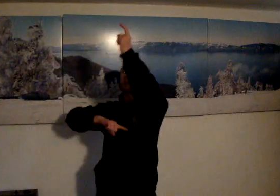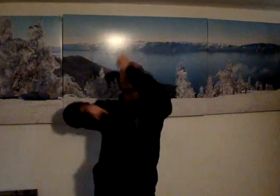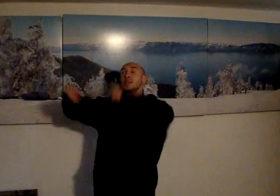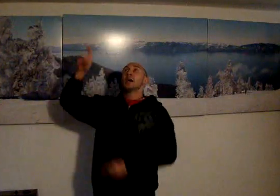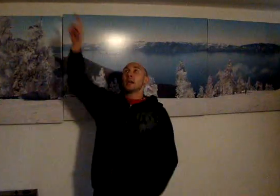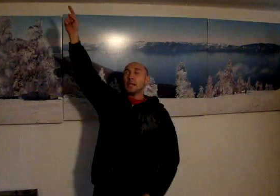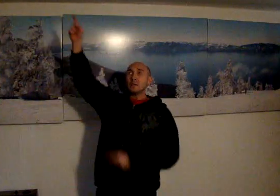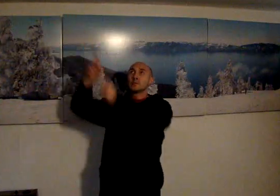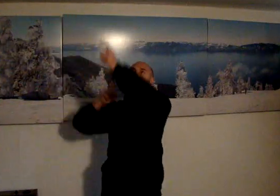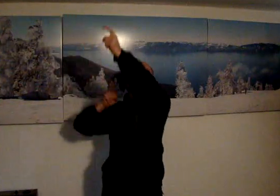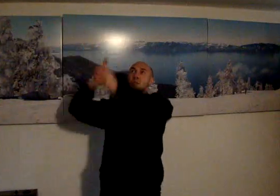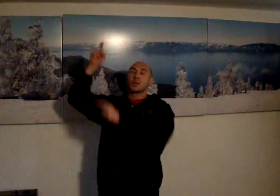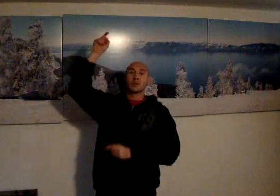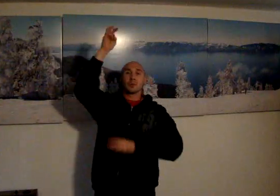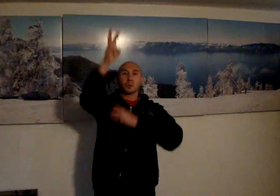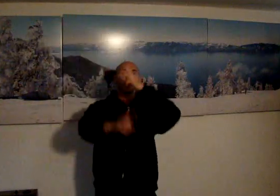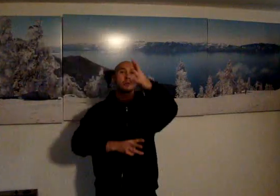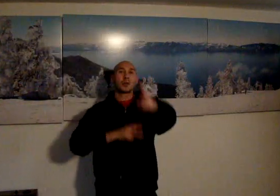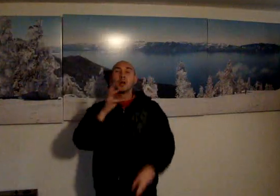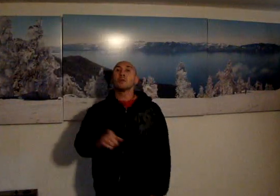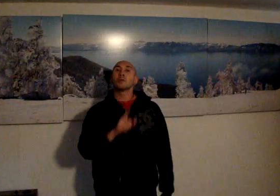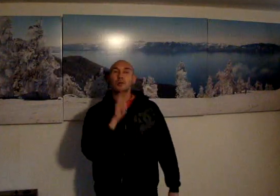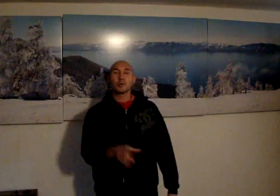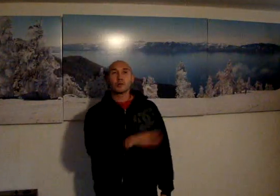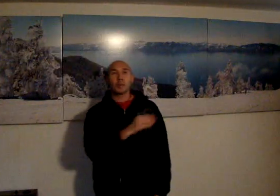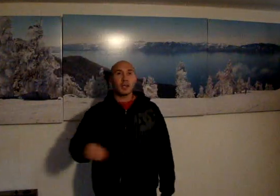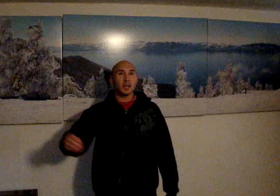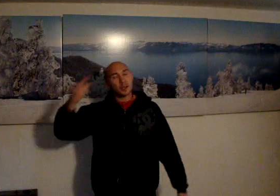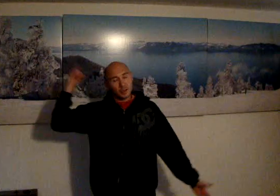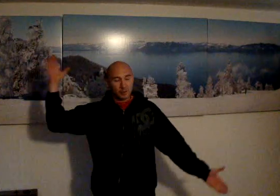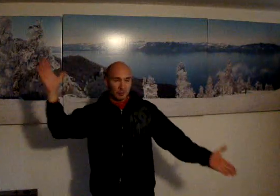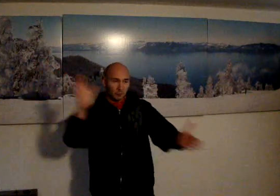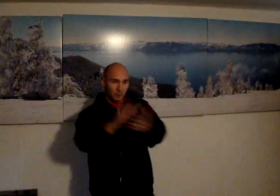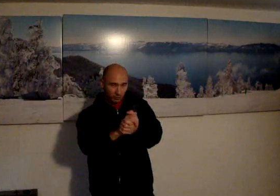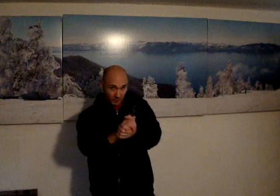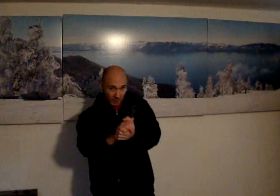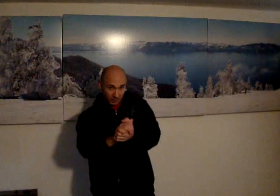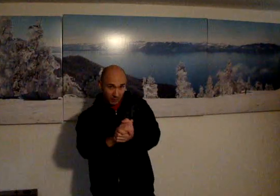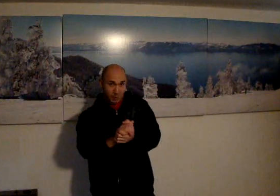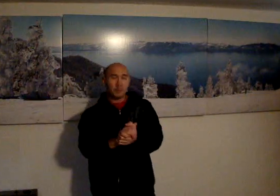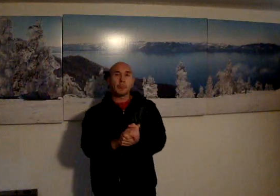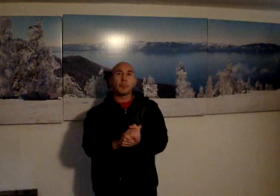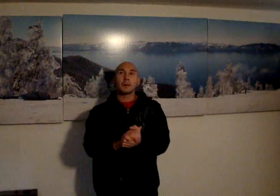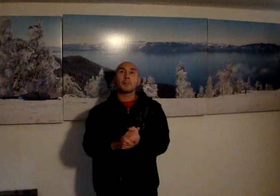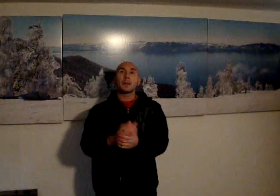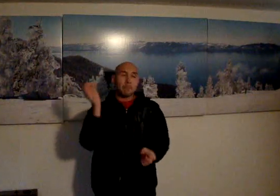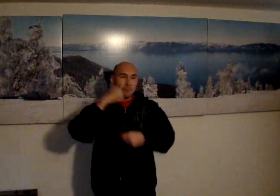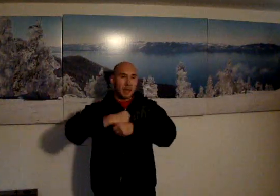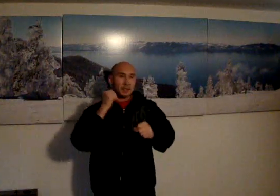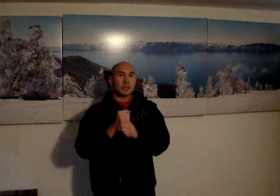comes he rules the world with truth and with faith and makes